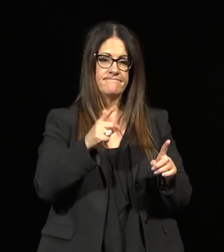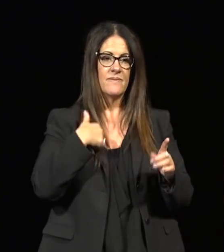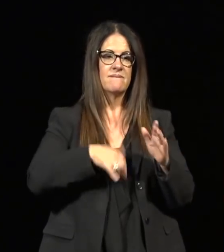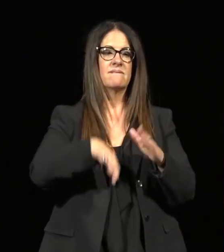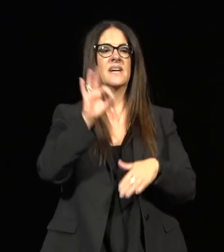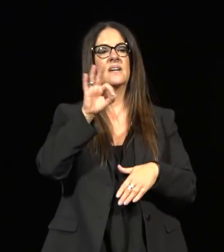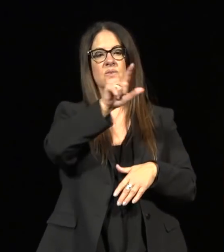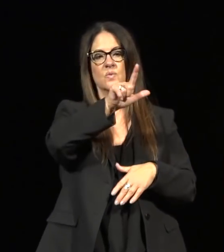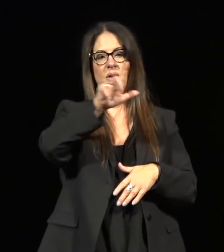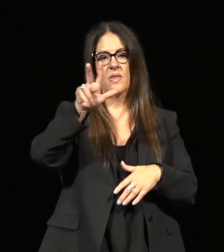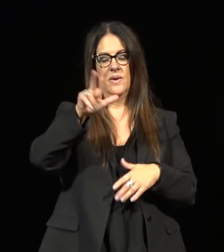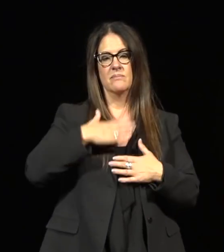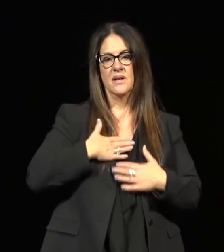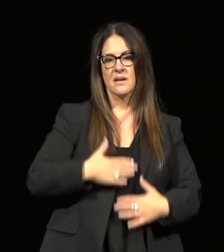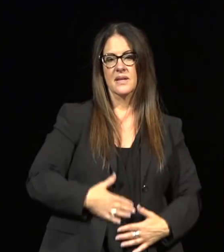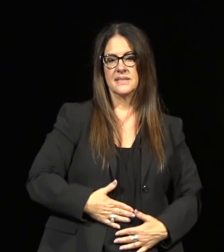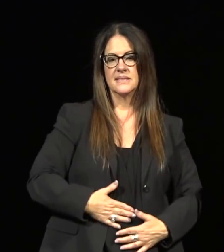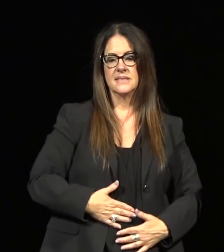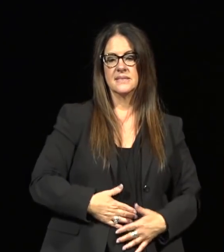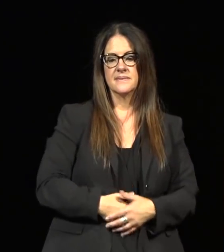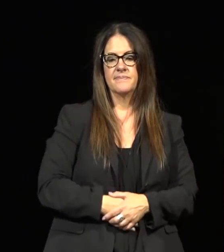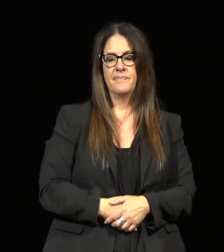recovered 23 bodies.